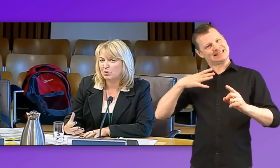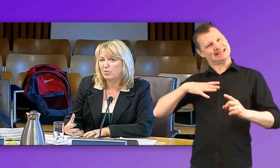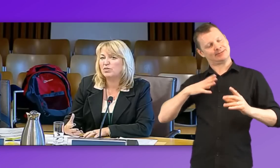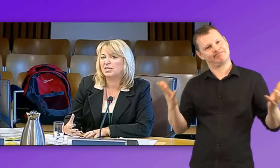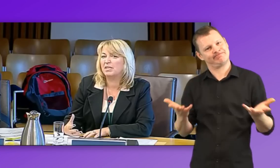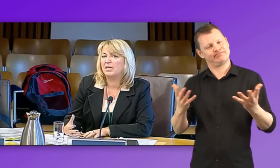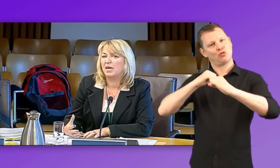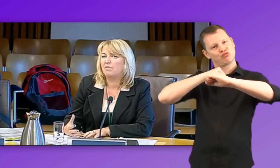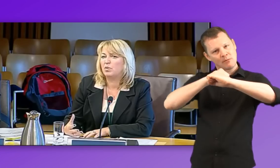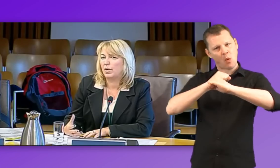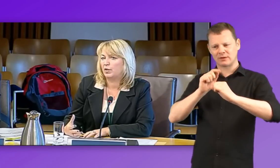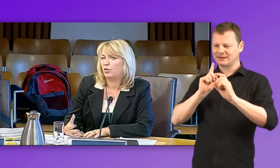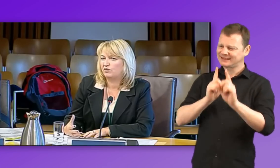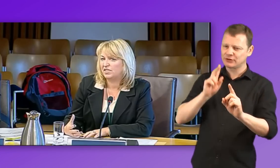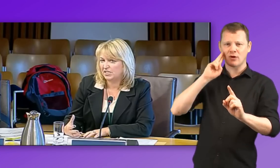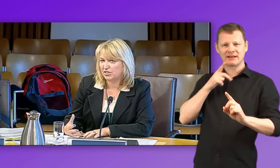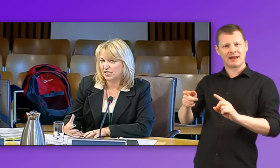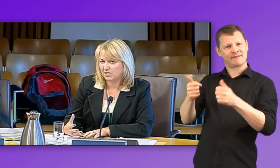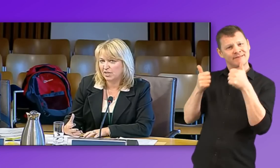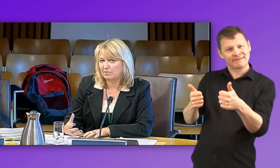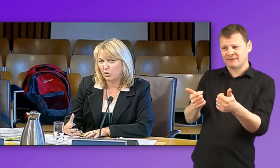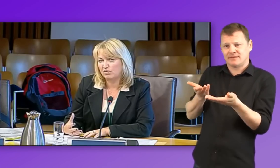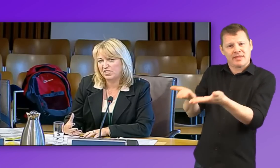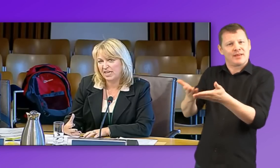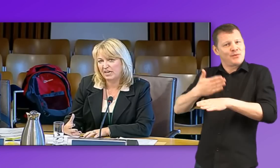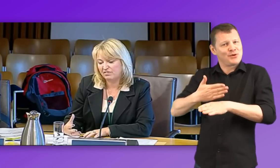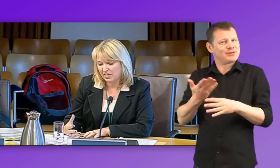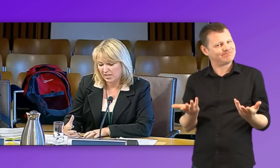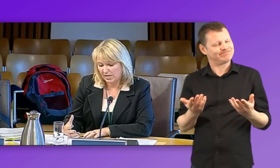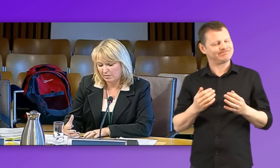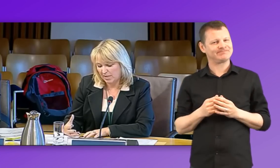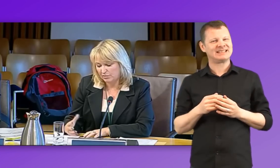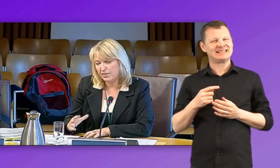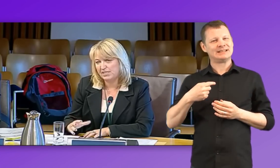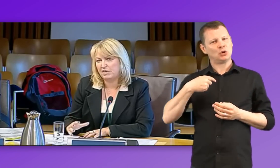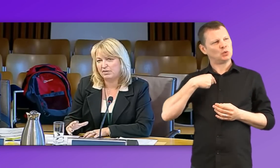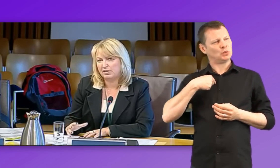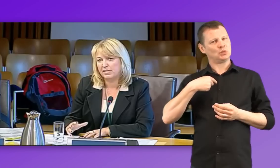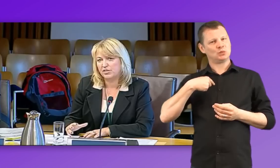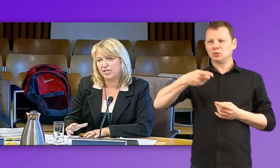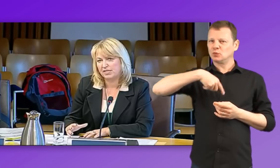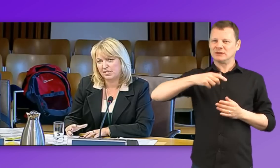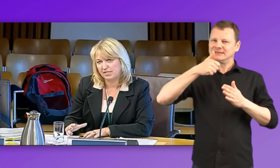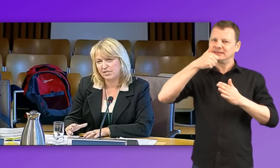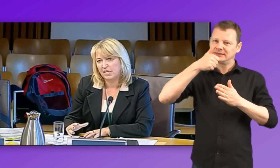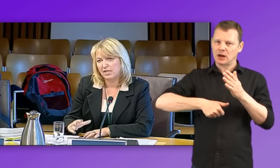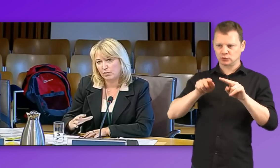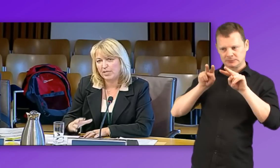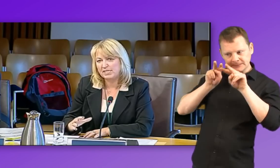promoting the work of the teachers of the deaf and really starting to address this quite